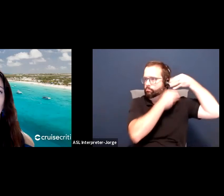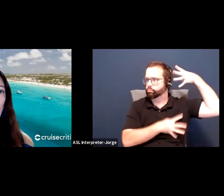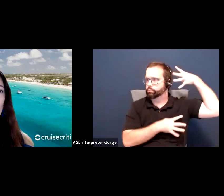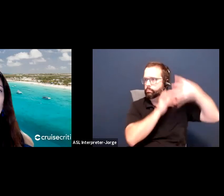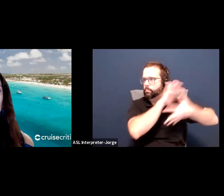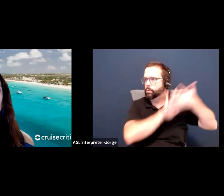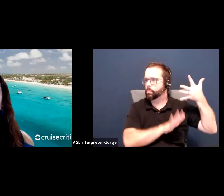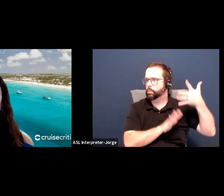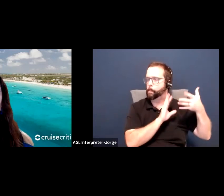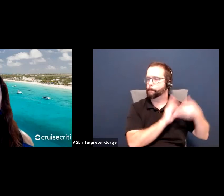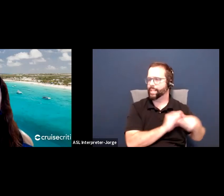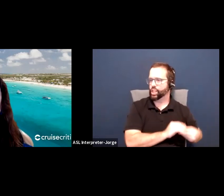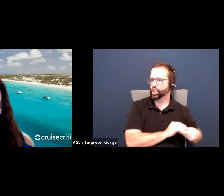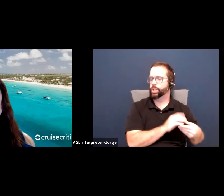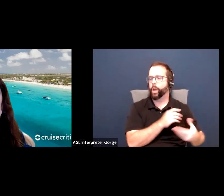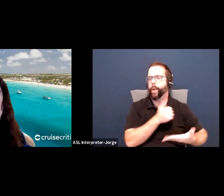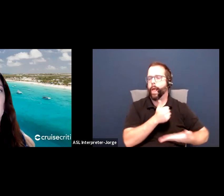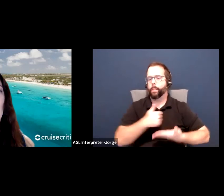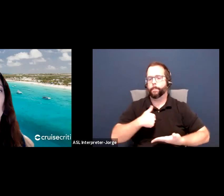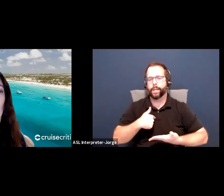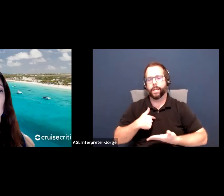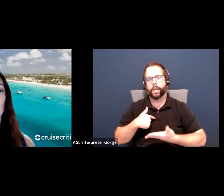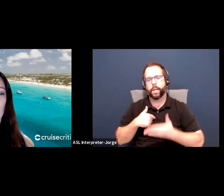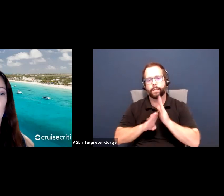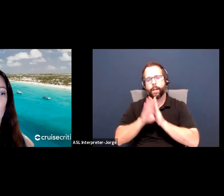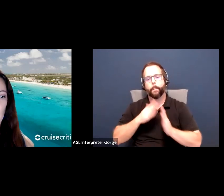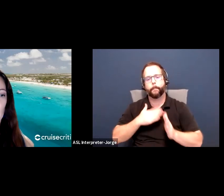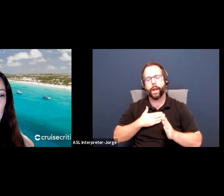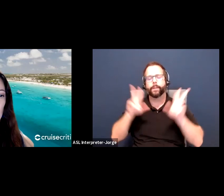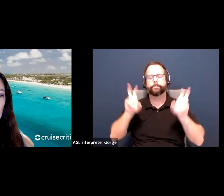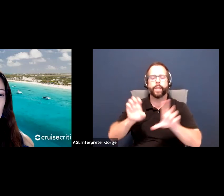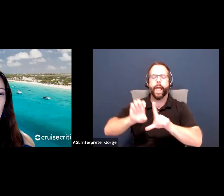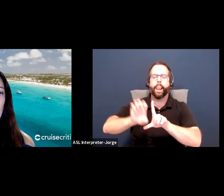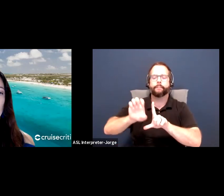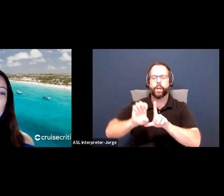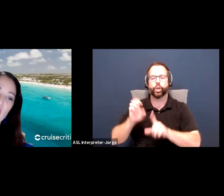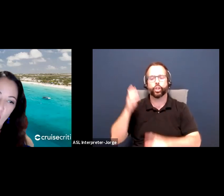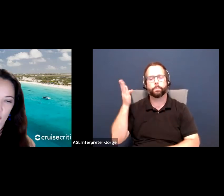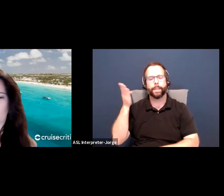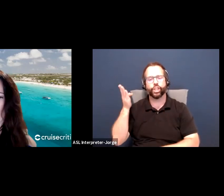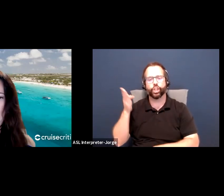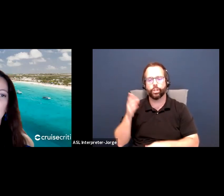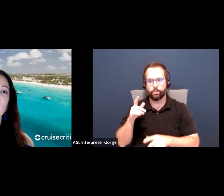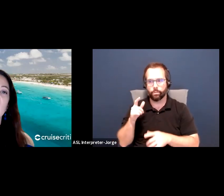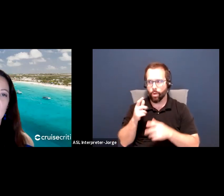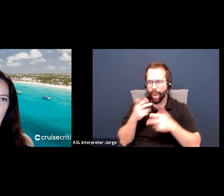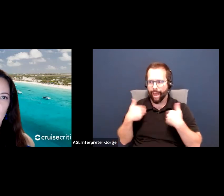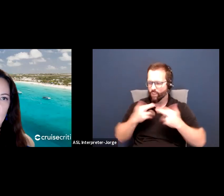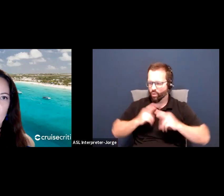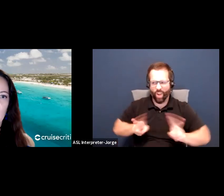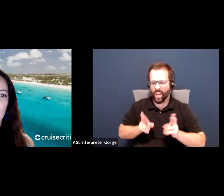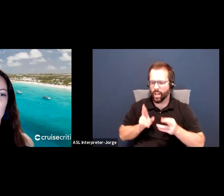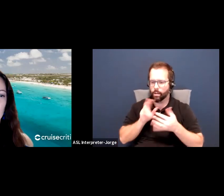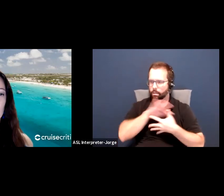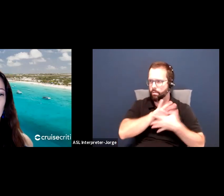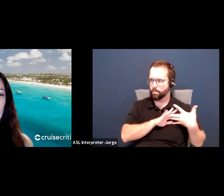to your goals. So they're very valuable to start with. All right. Stakeholders is the next